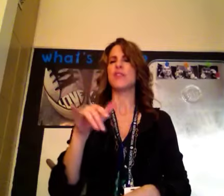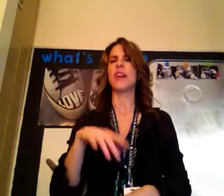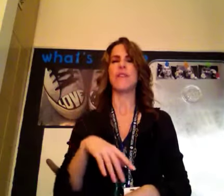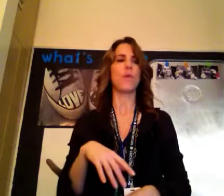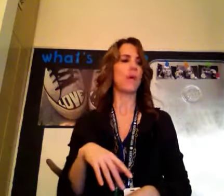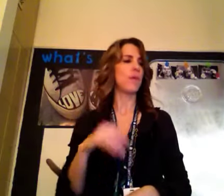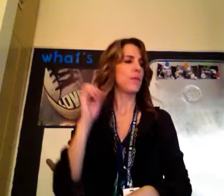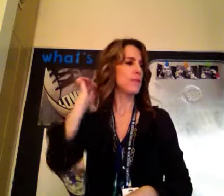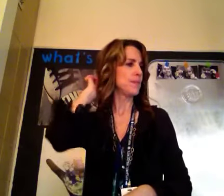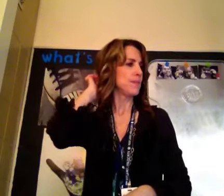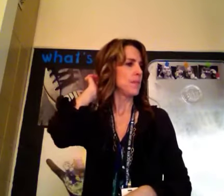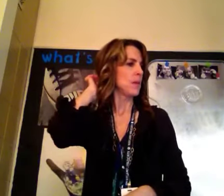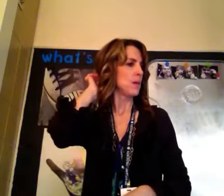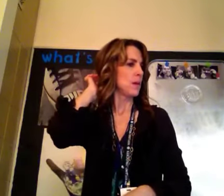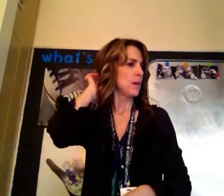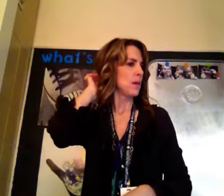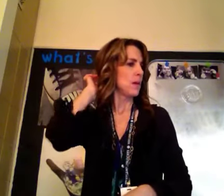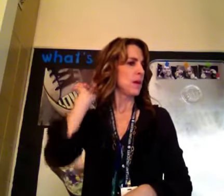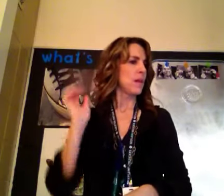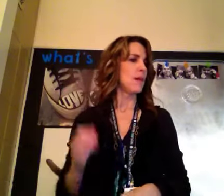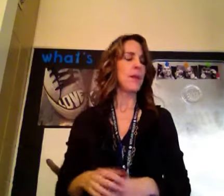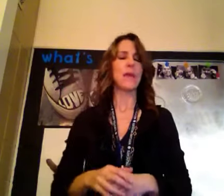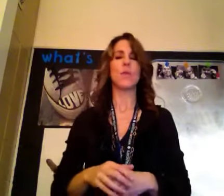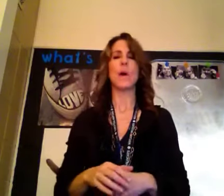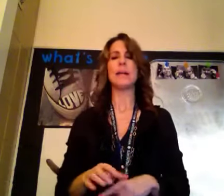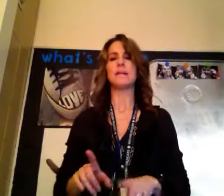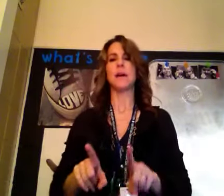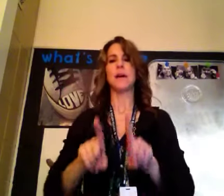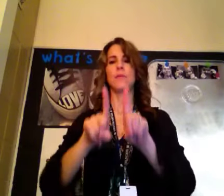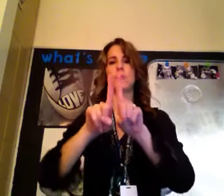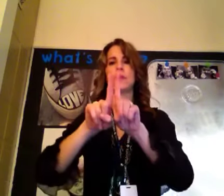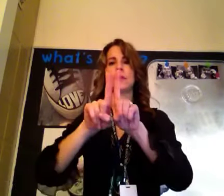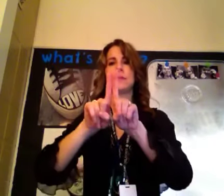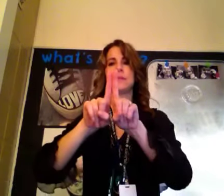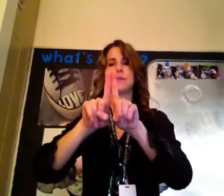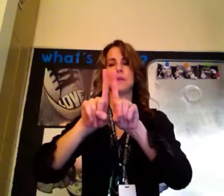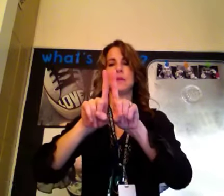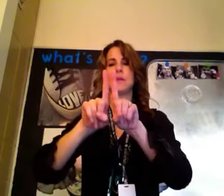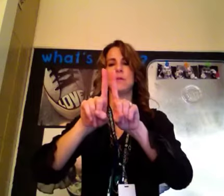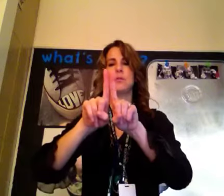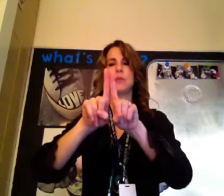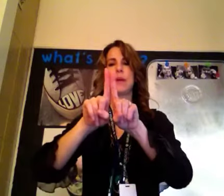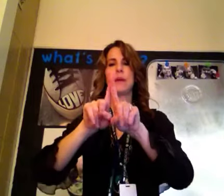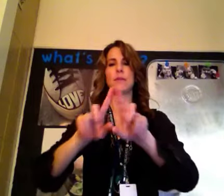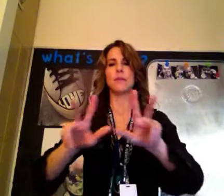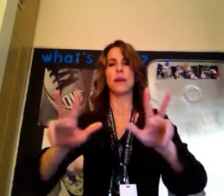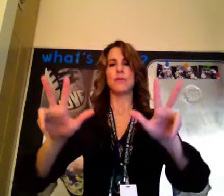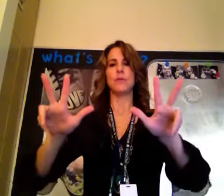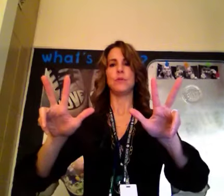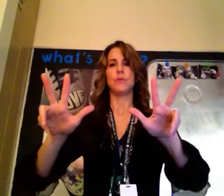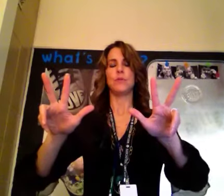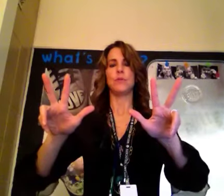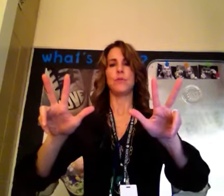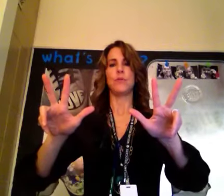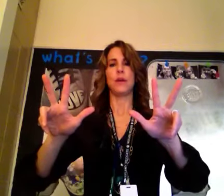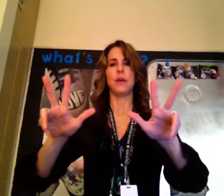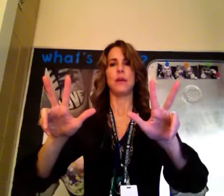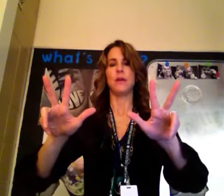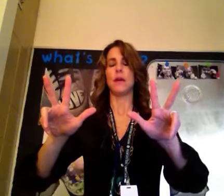July 4th. Then we have Kwanzaa, which is two candles out to three, or out